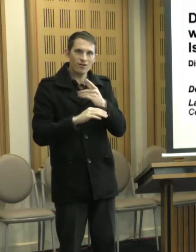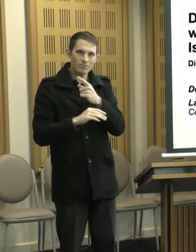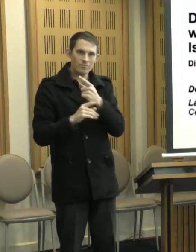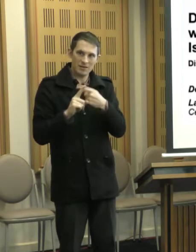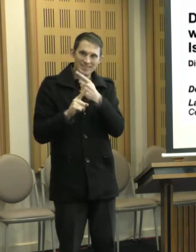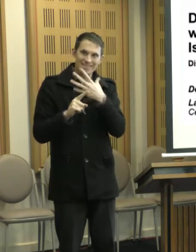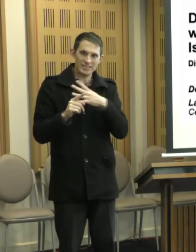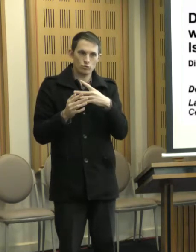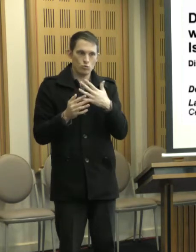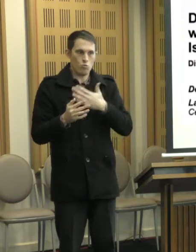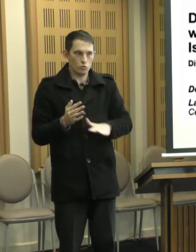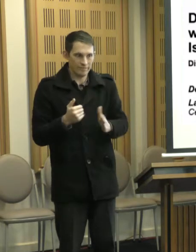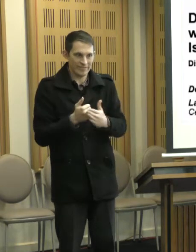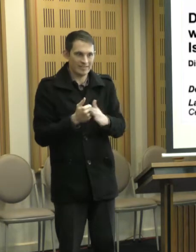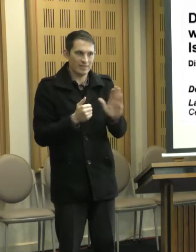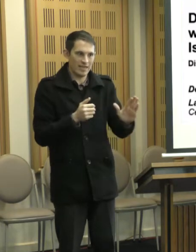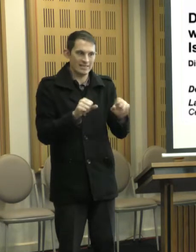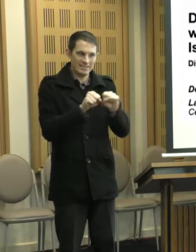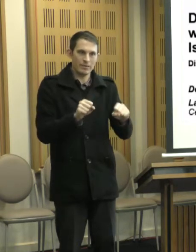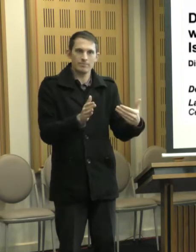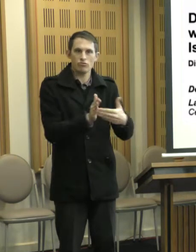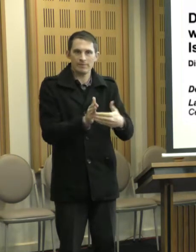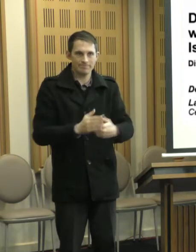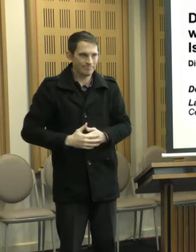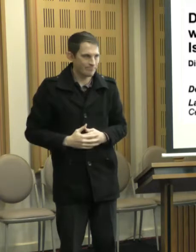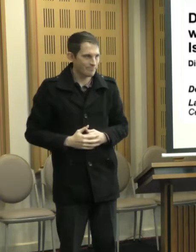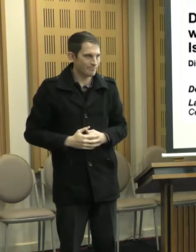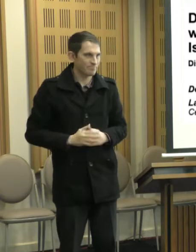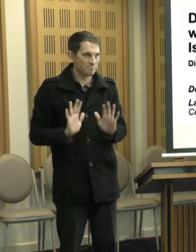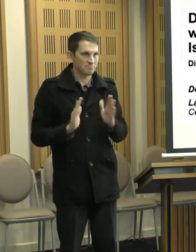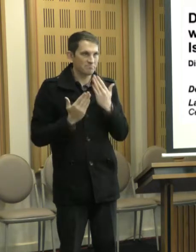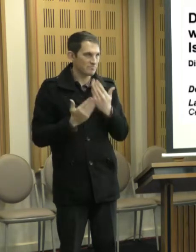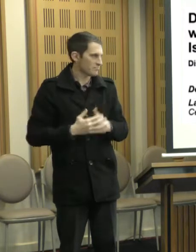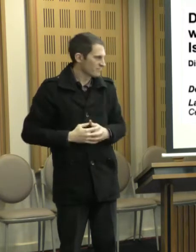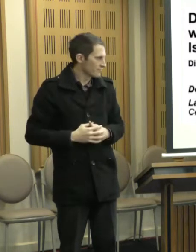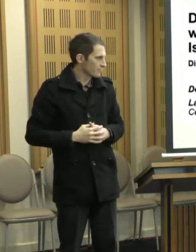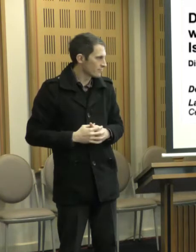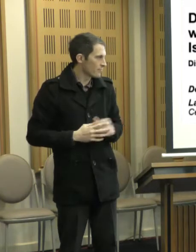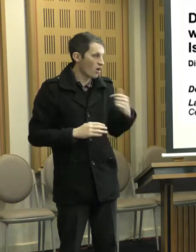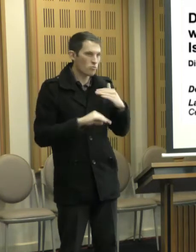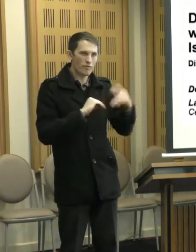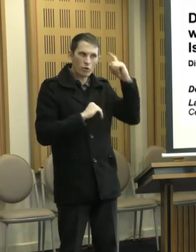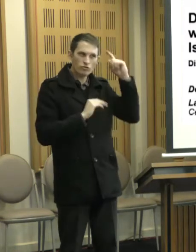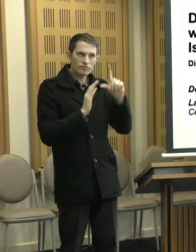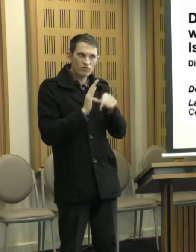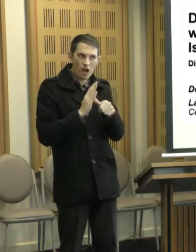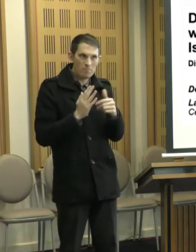systemic barriers. Thanks. Next. Question? I'm conscious of time. Sorry.